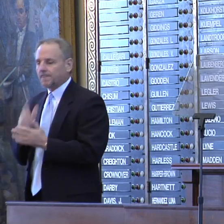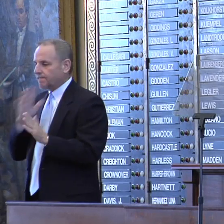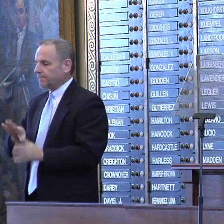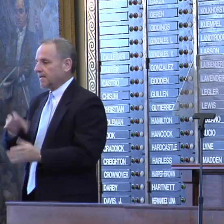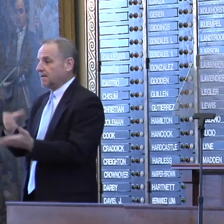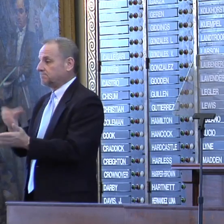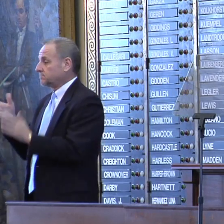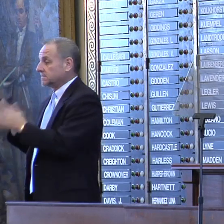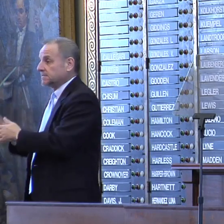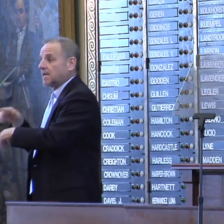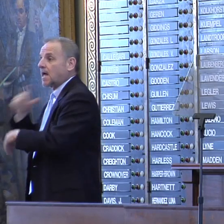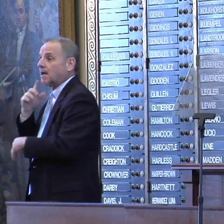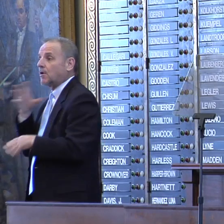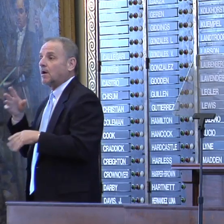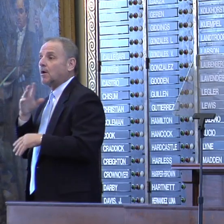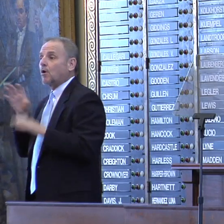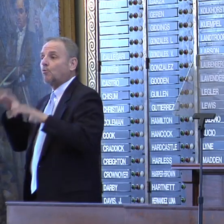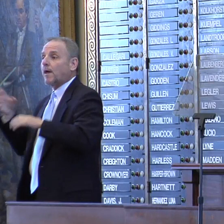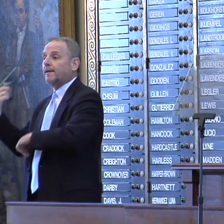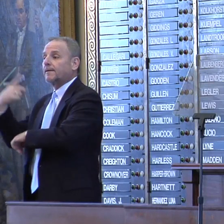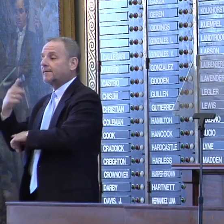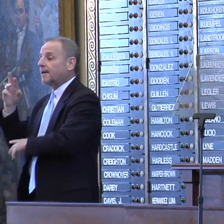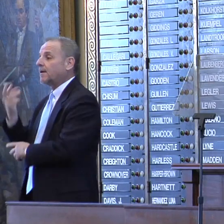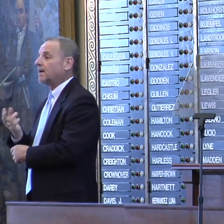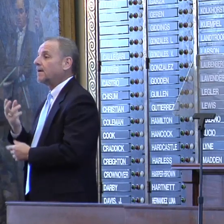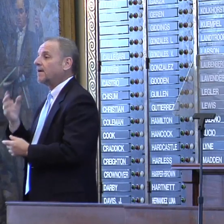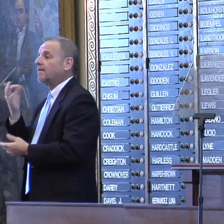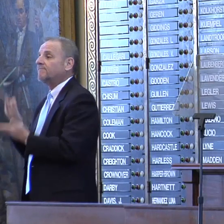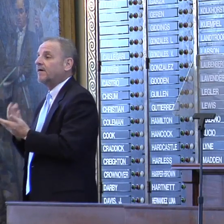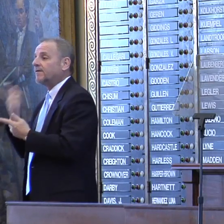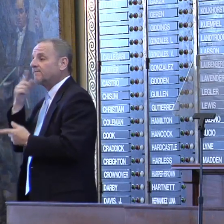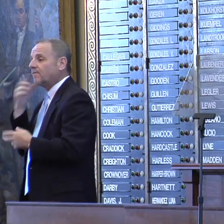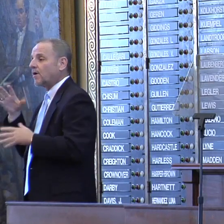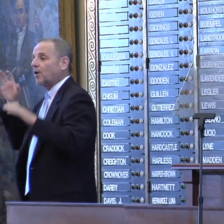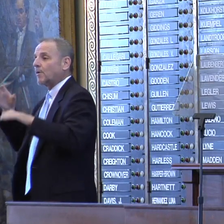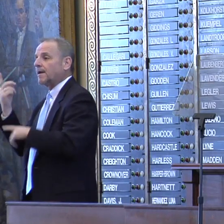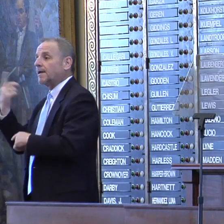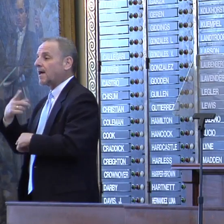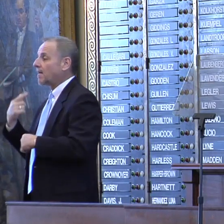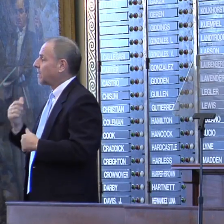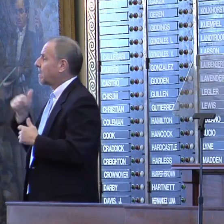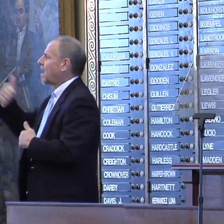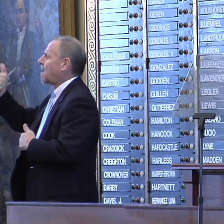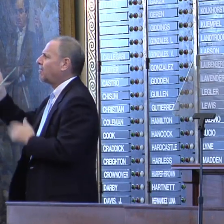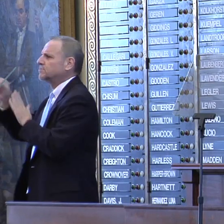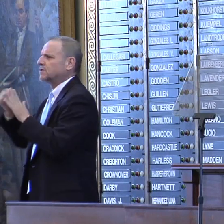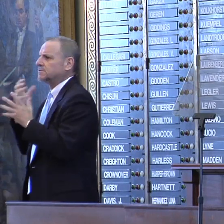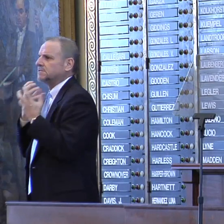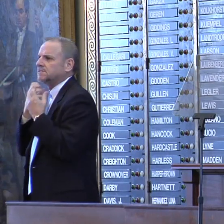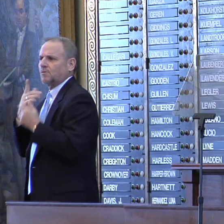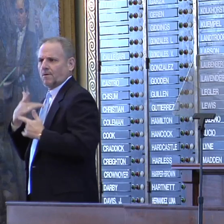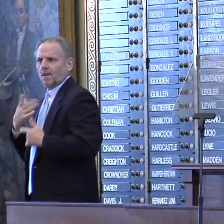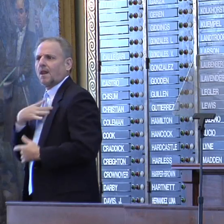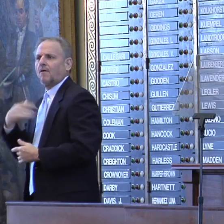resources for a rainy day that has given us a resource that other states would love to have, and some in our